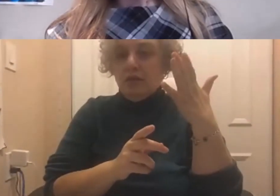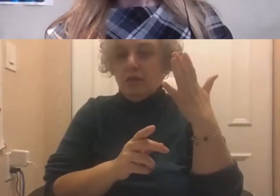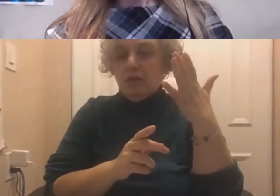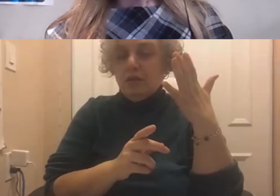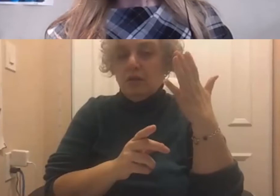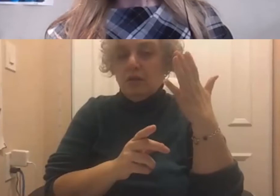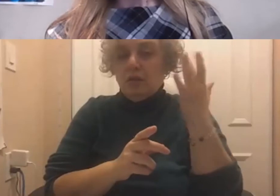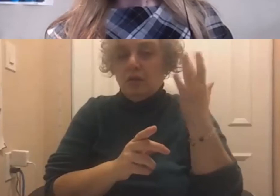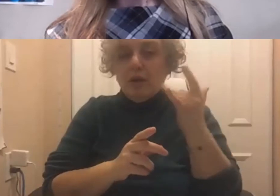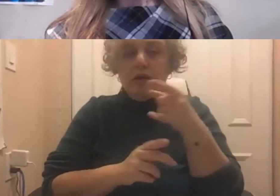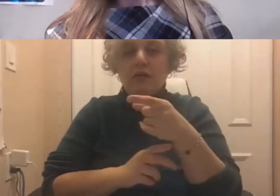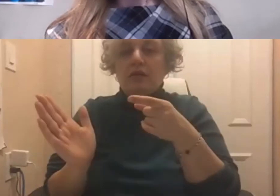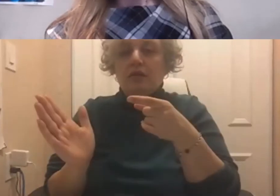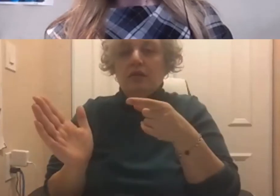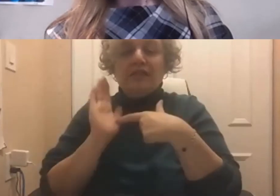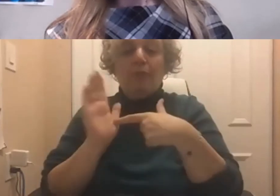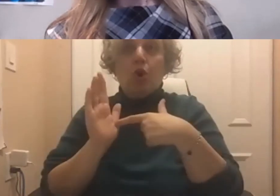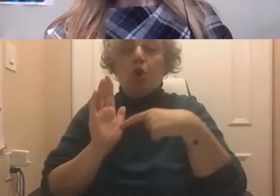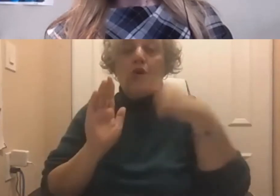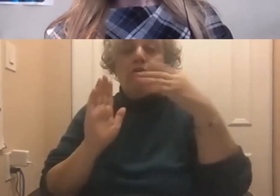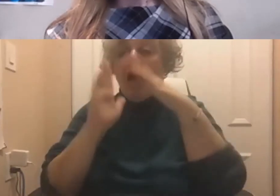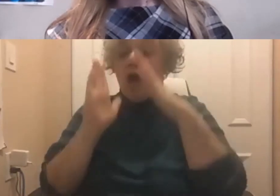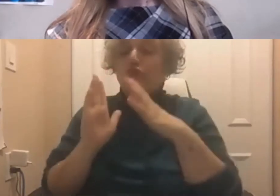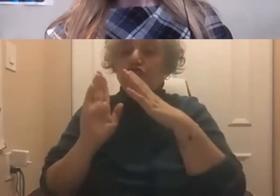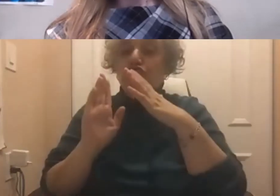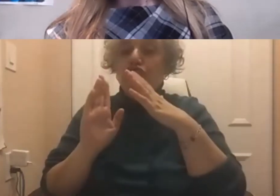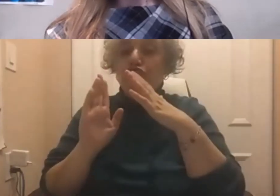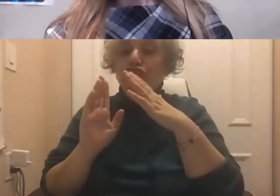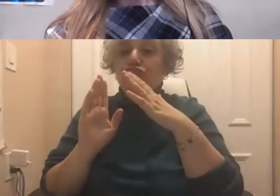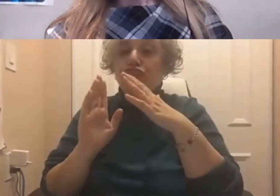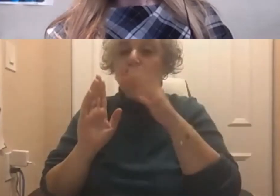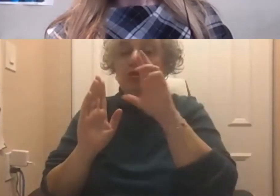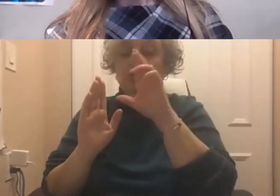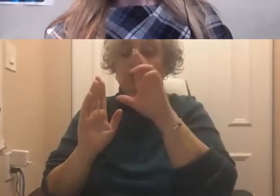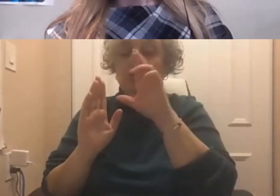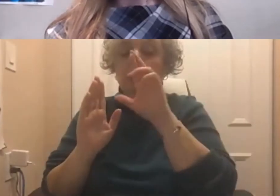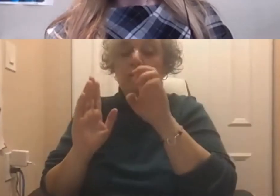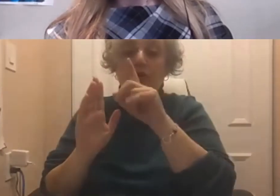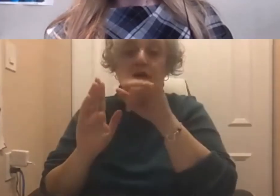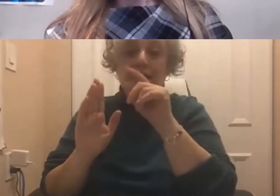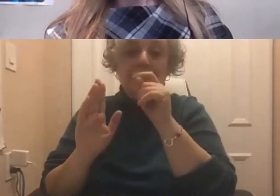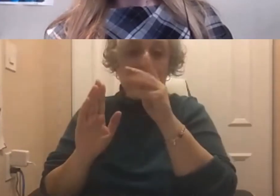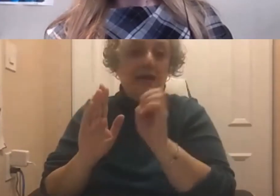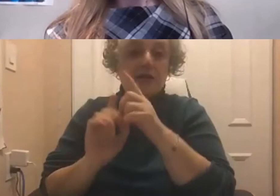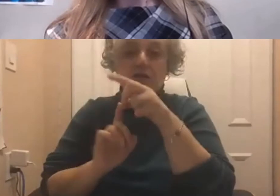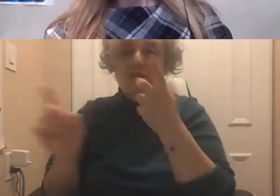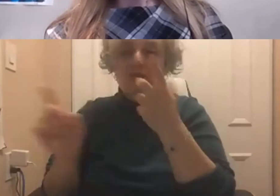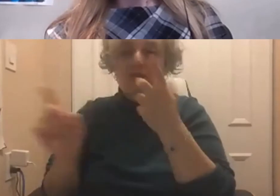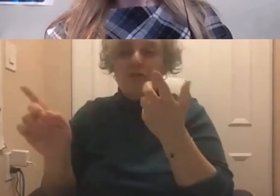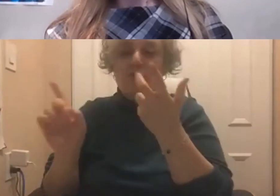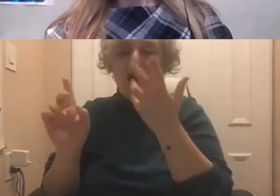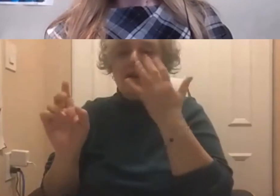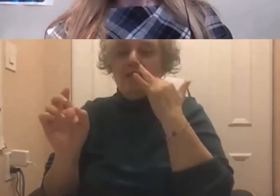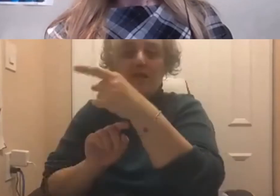portfolio when you can carry a $200 million real estate portfolio? Shareholders won't